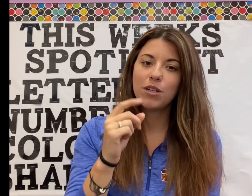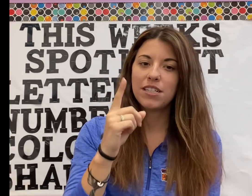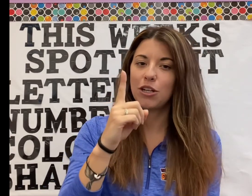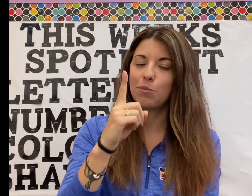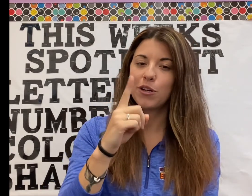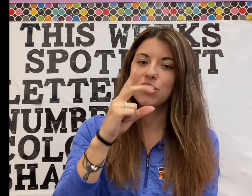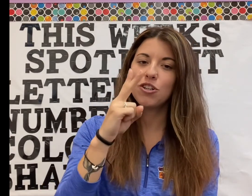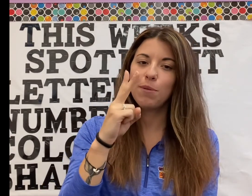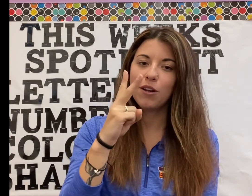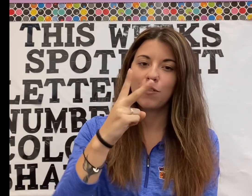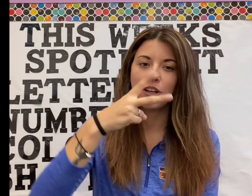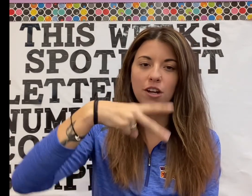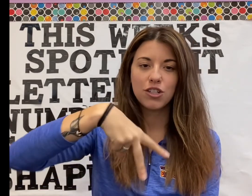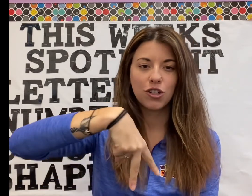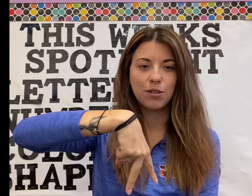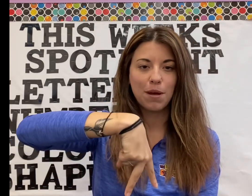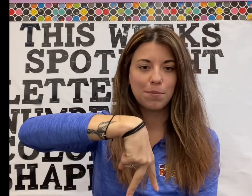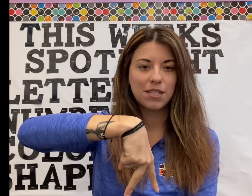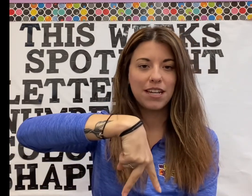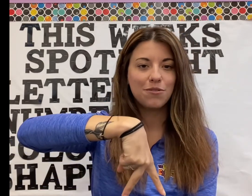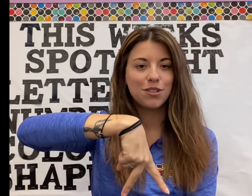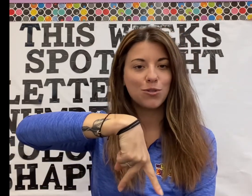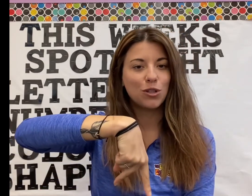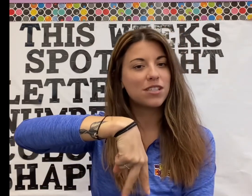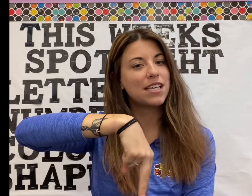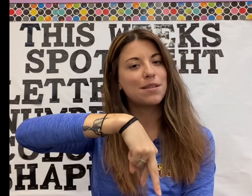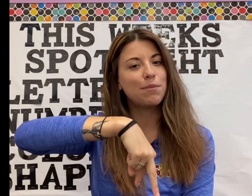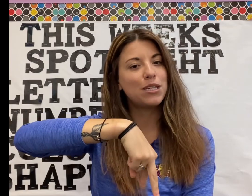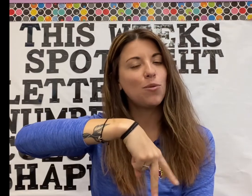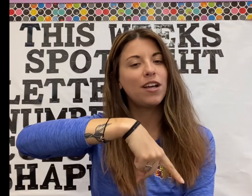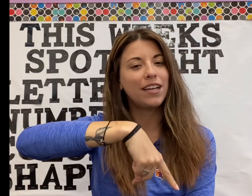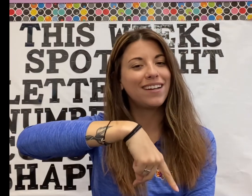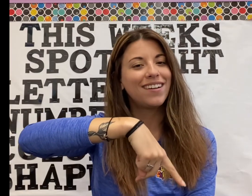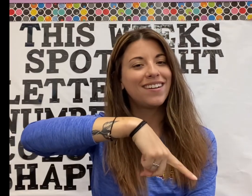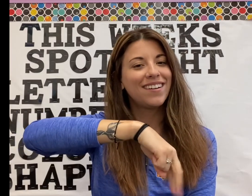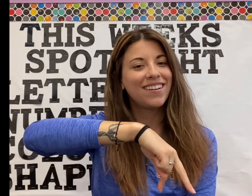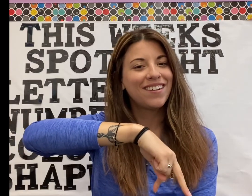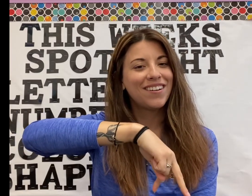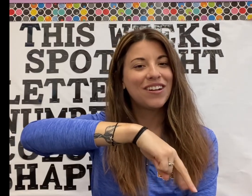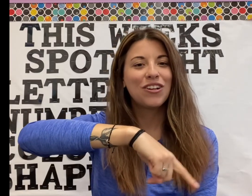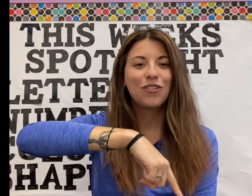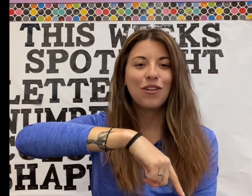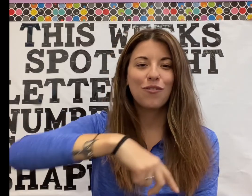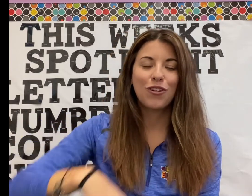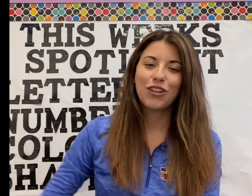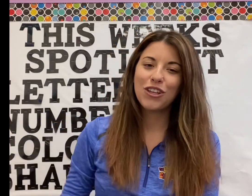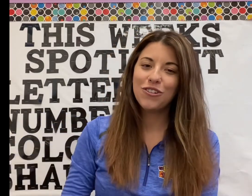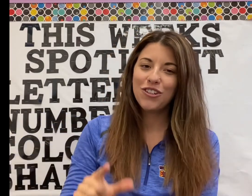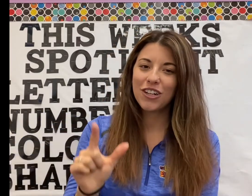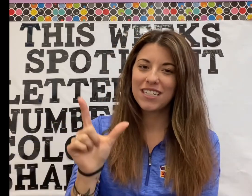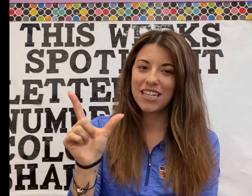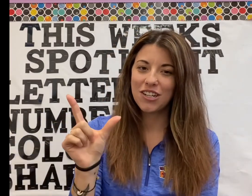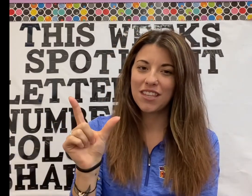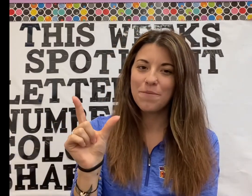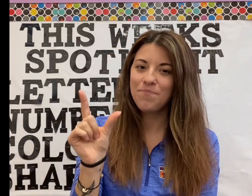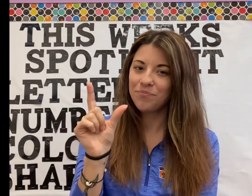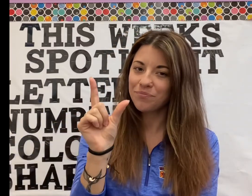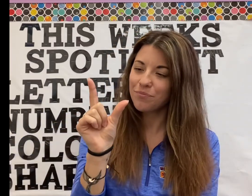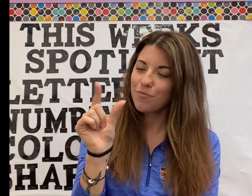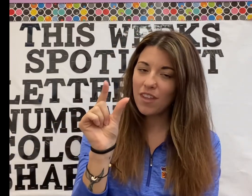to take your pointer and your middle finger and turn them upside down so it looks like somebody's walking. For the Q, you're gonna take your thumb and